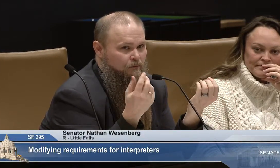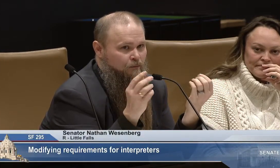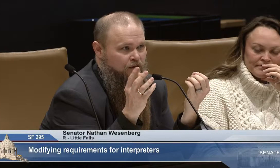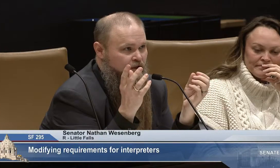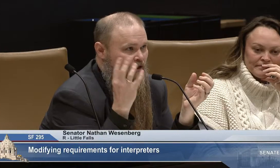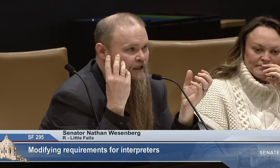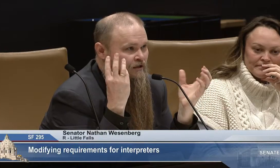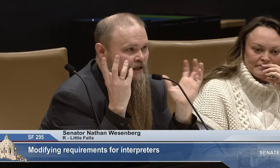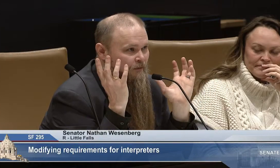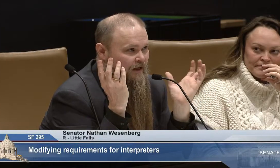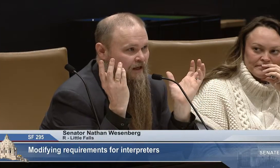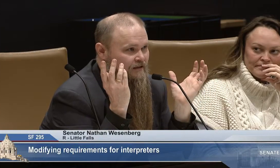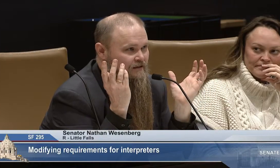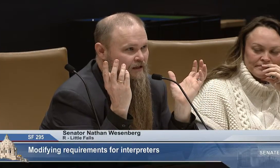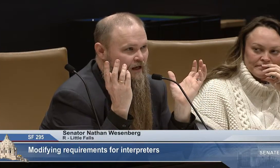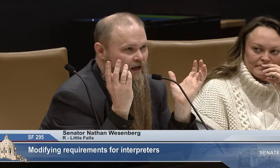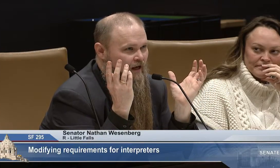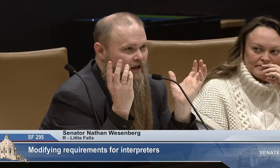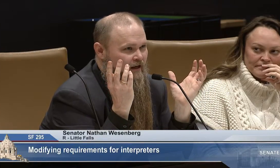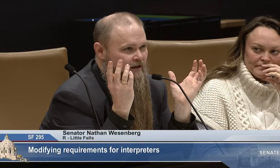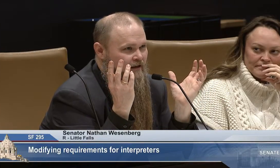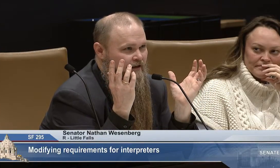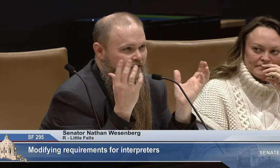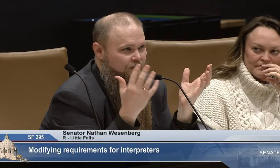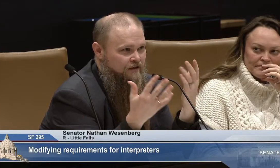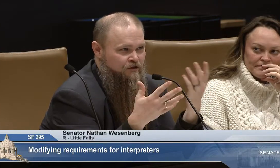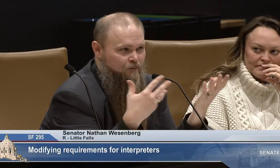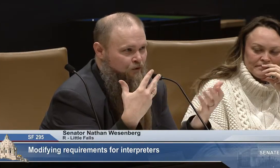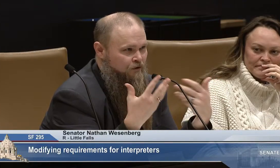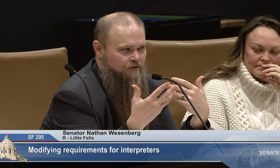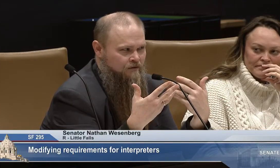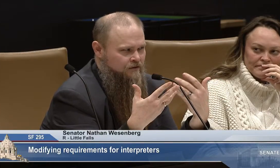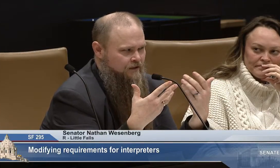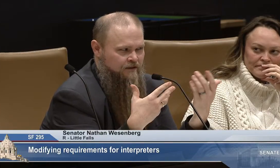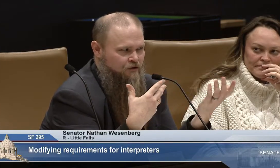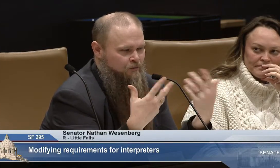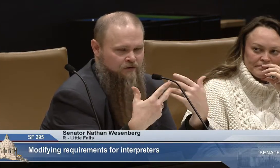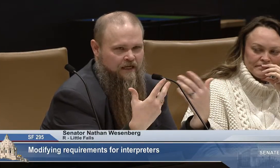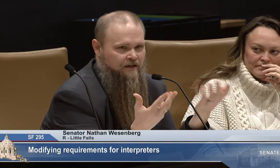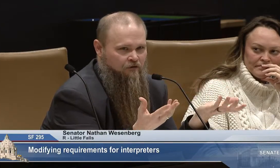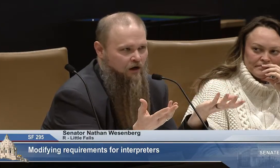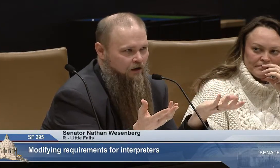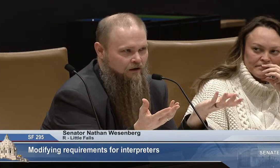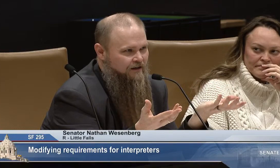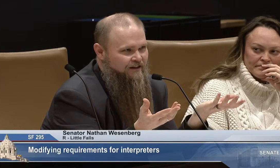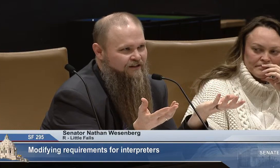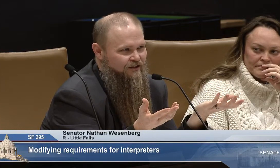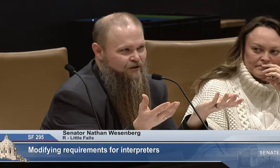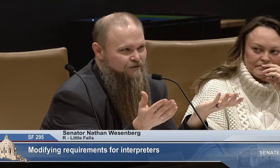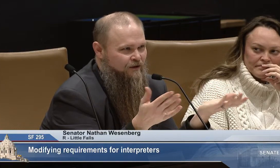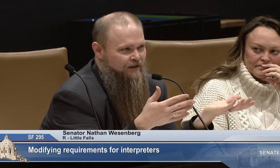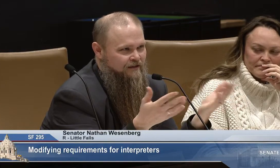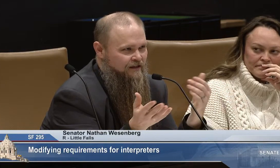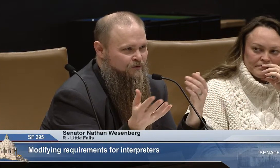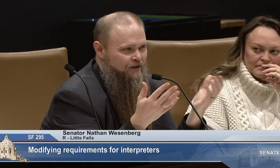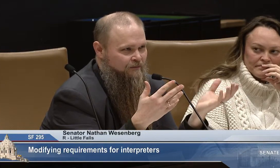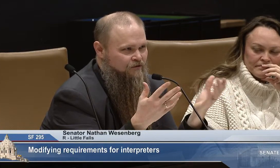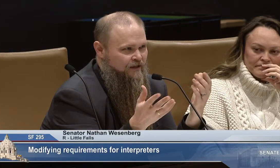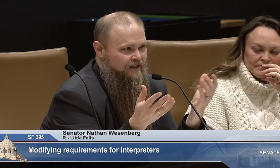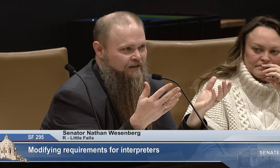But she could hear some things, and the interpreter, she's like the interpreter signed it wrong. You know, so I get, that's where I'm trying to get